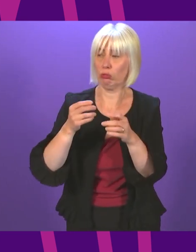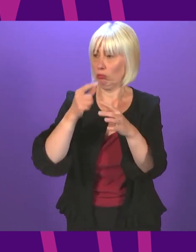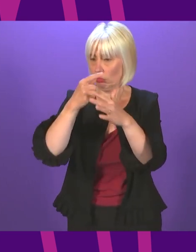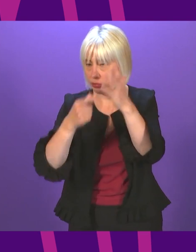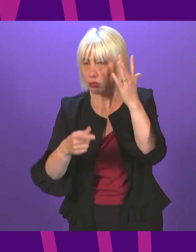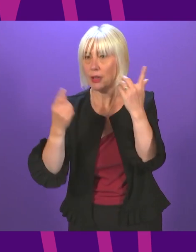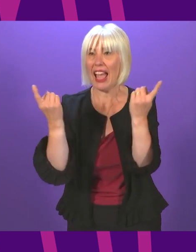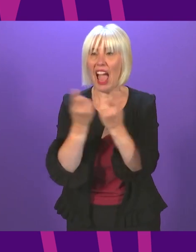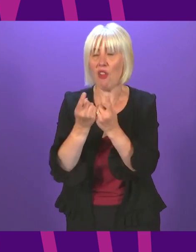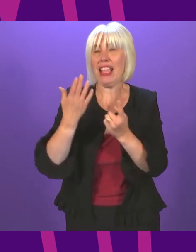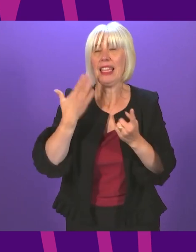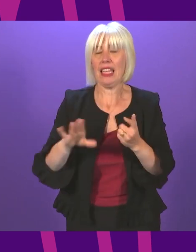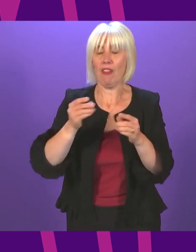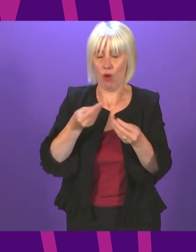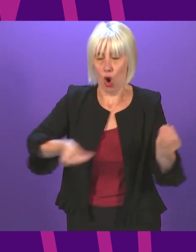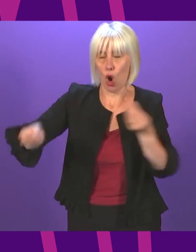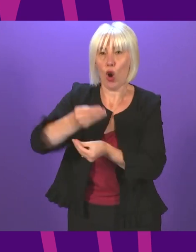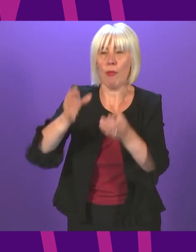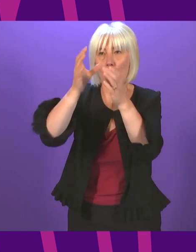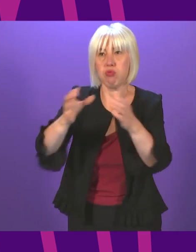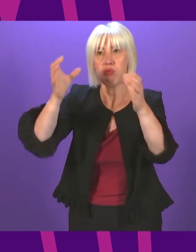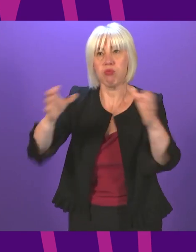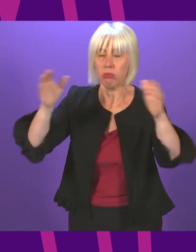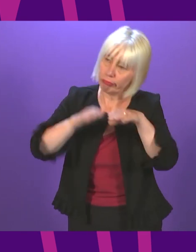the economy to thrive Jim Fairley